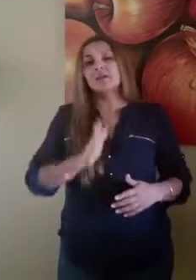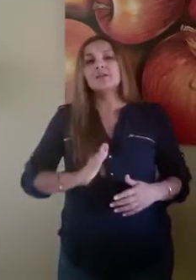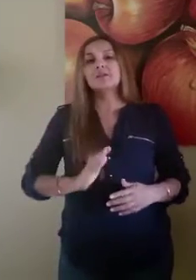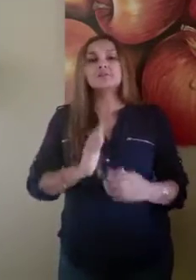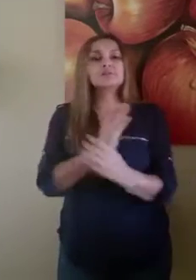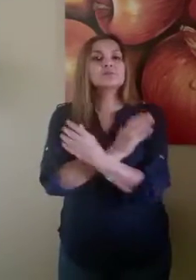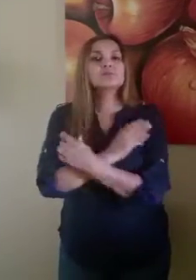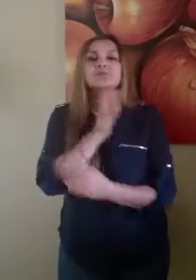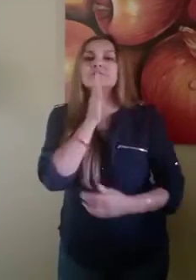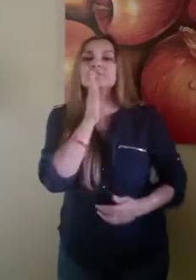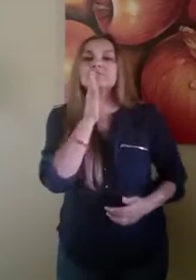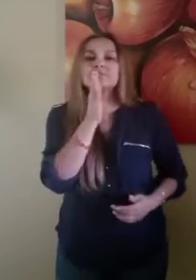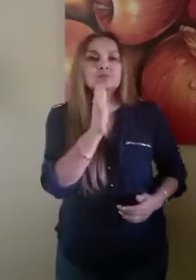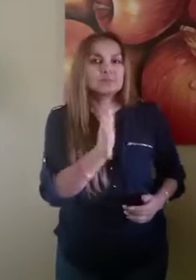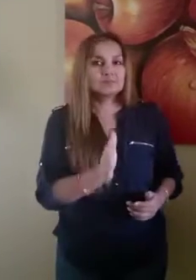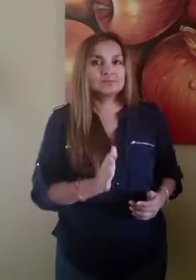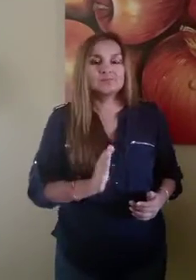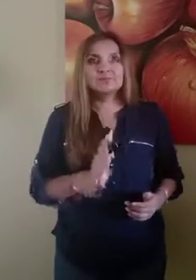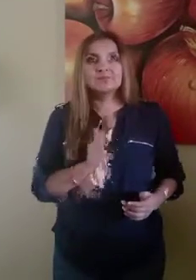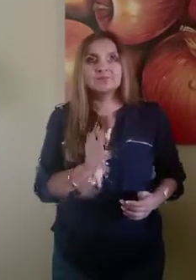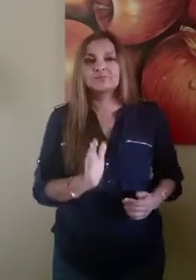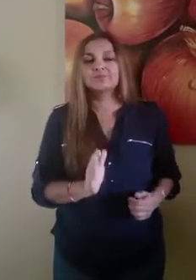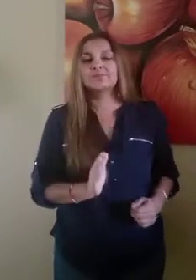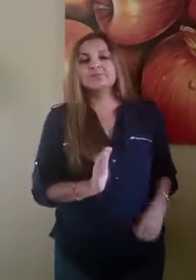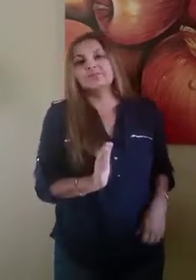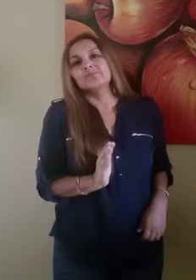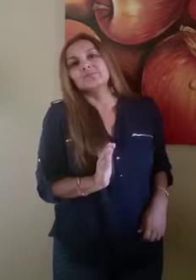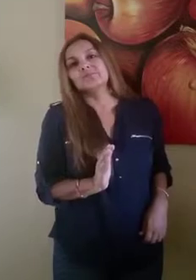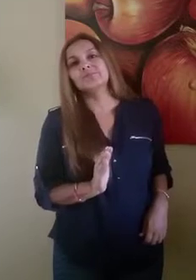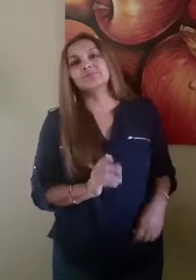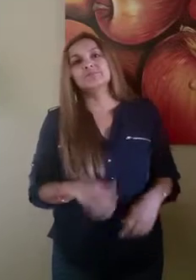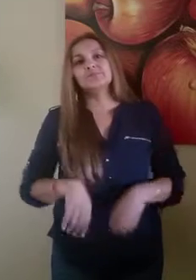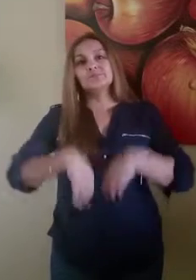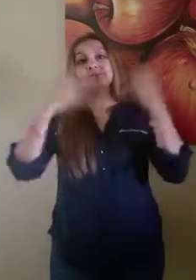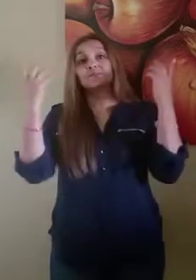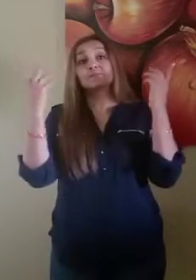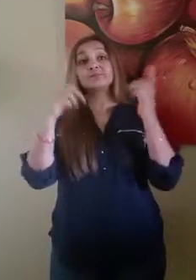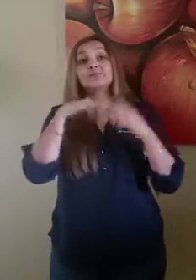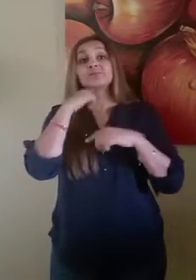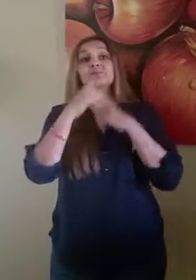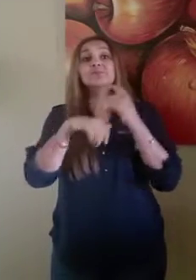loves a woman, can't keep his mind on